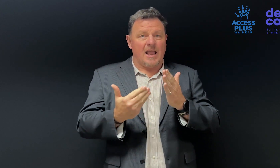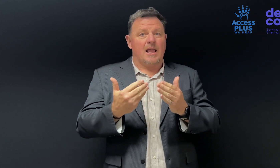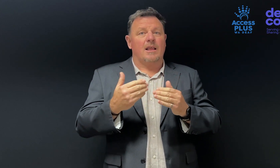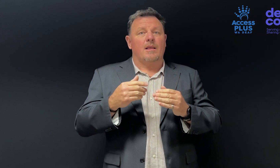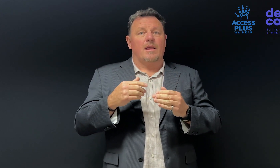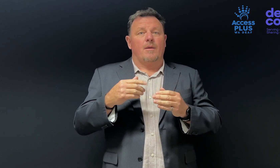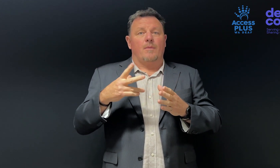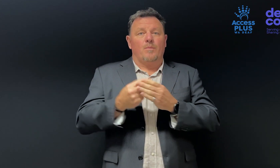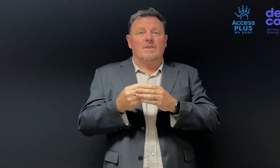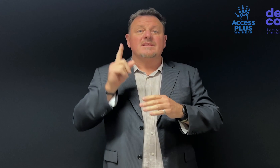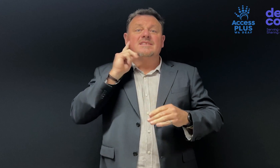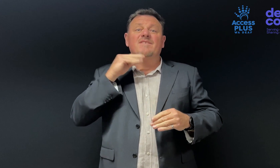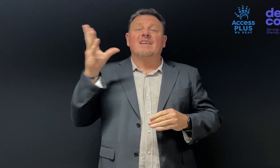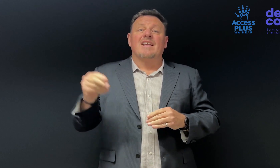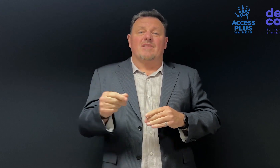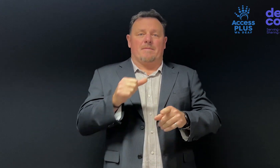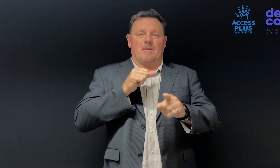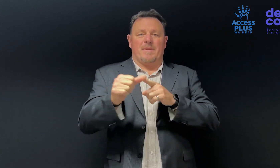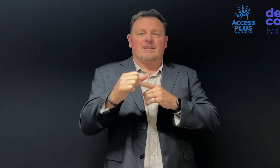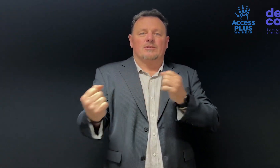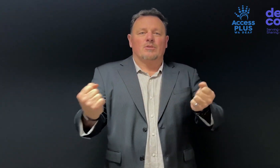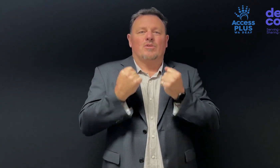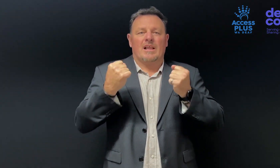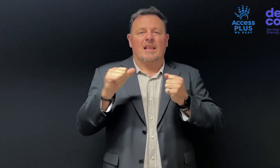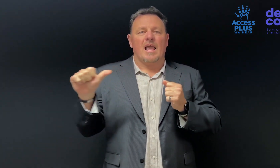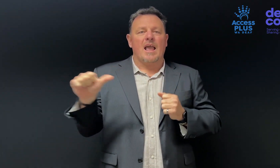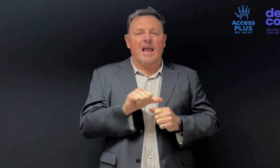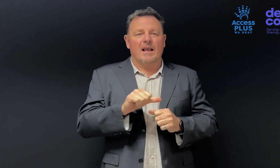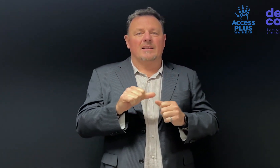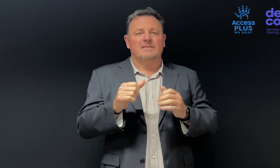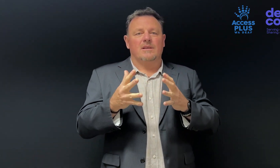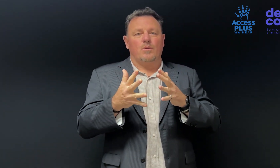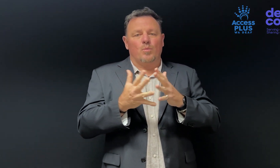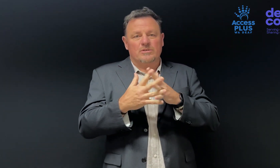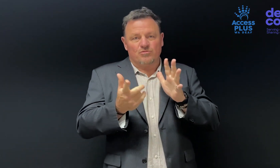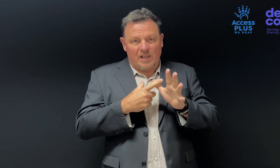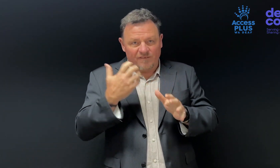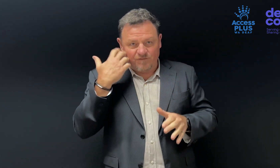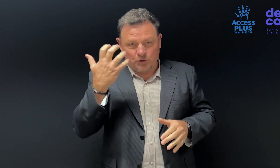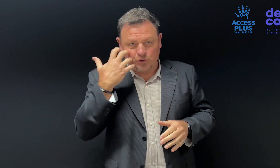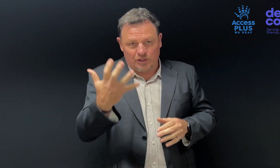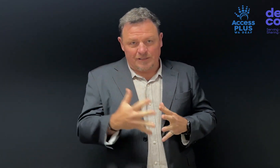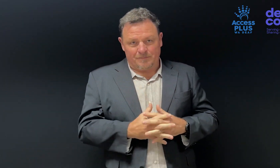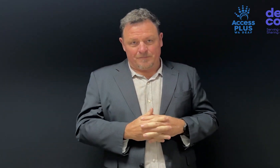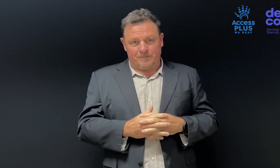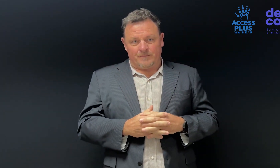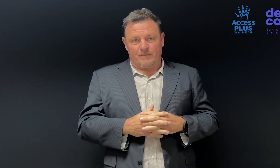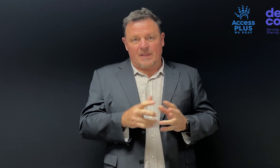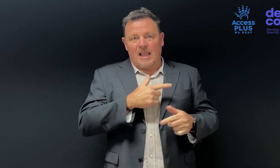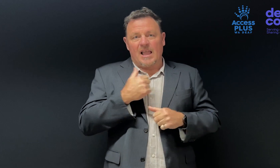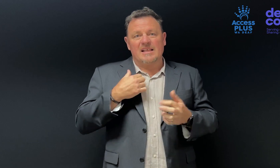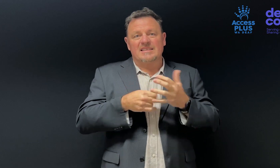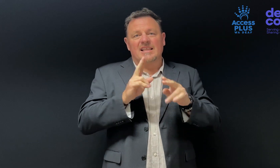services and programs, but with Deaf Connect we can further strengthen the opportunities for the Western Australian future.